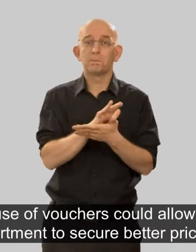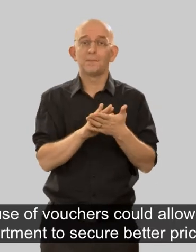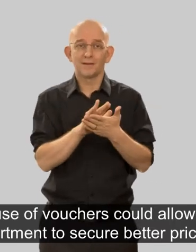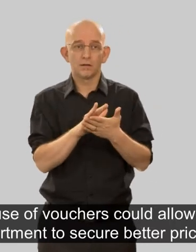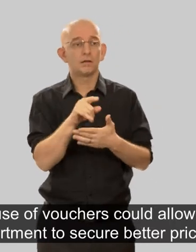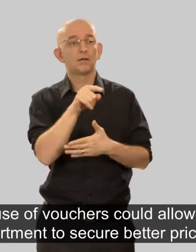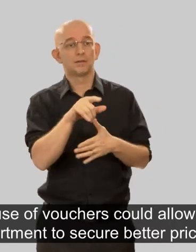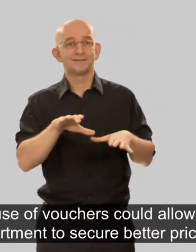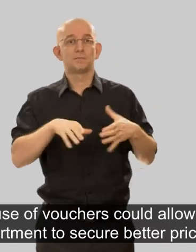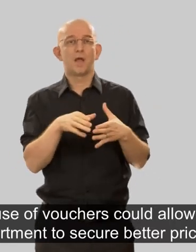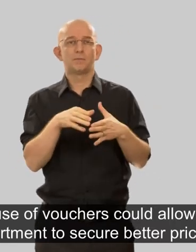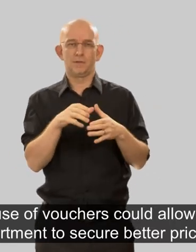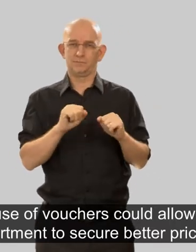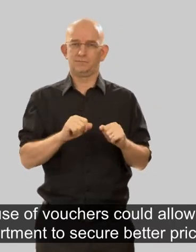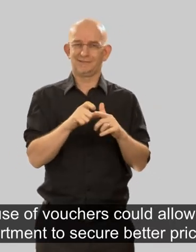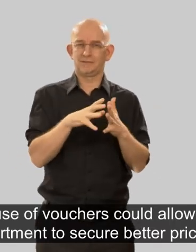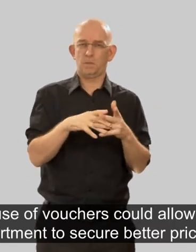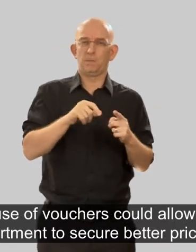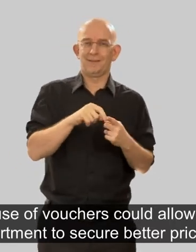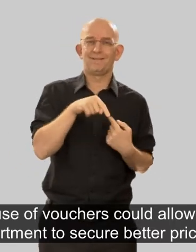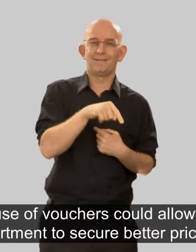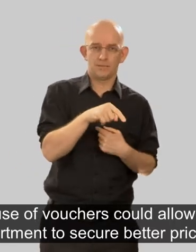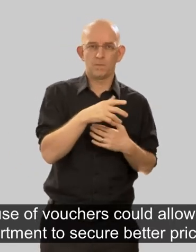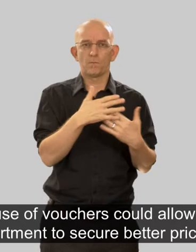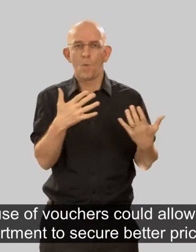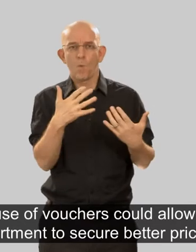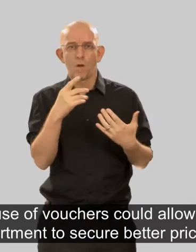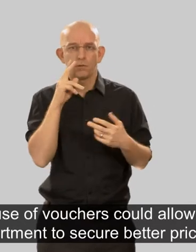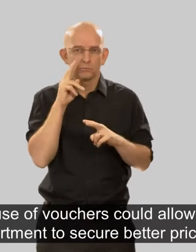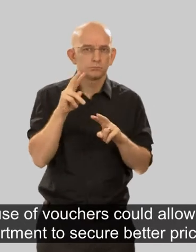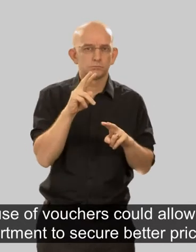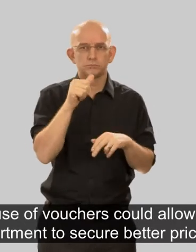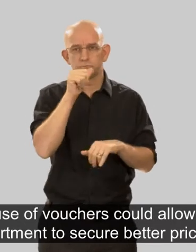The use of vouchers could allow the department to secure better prices